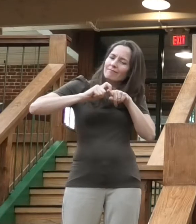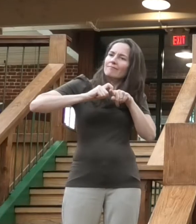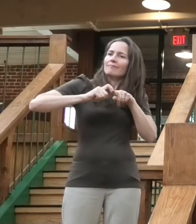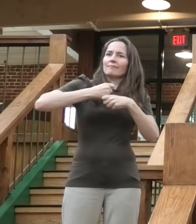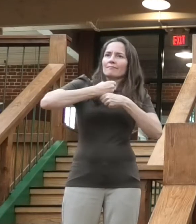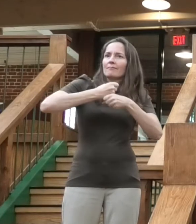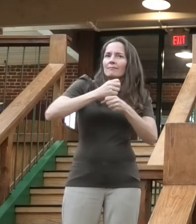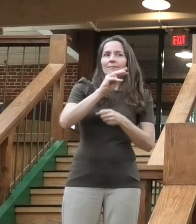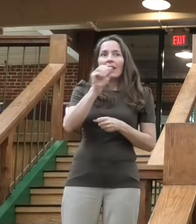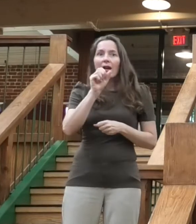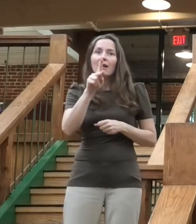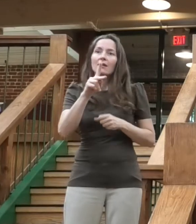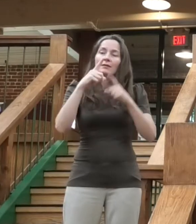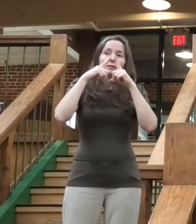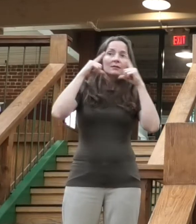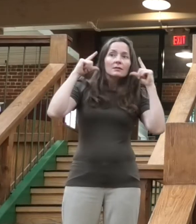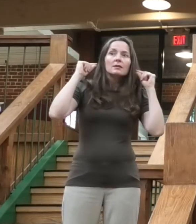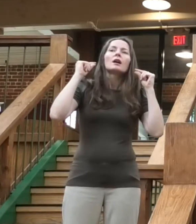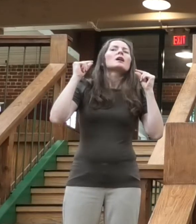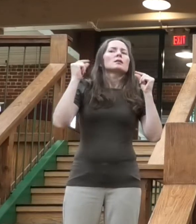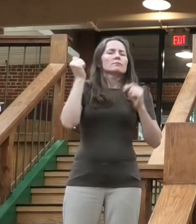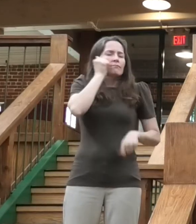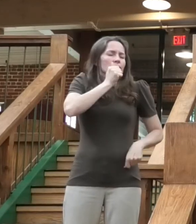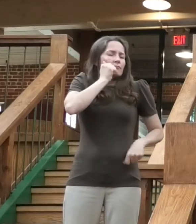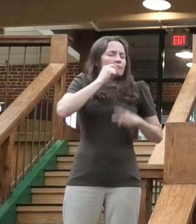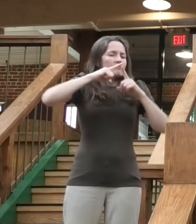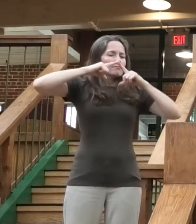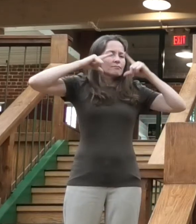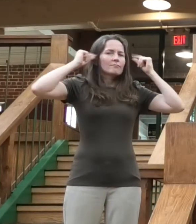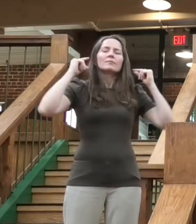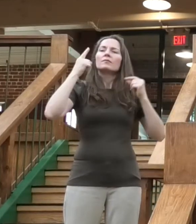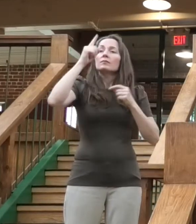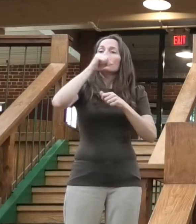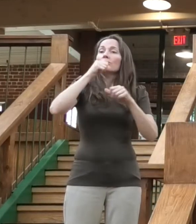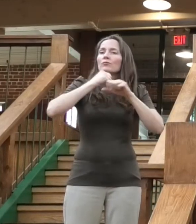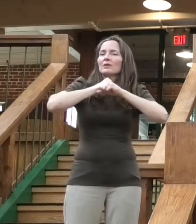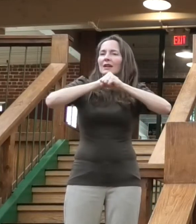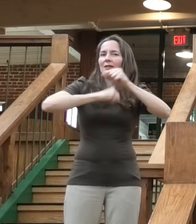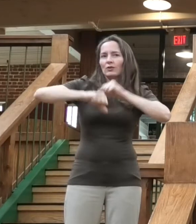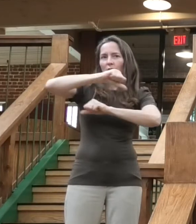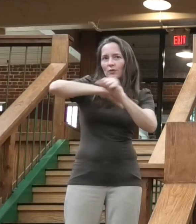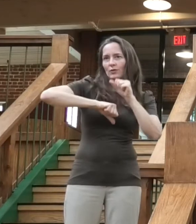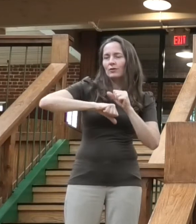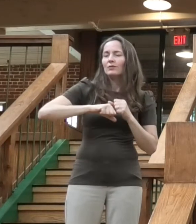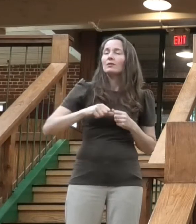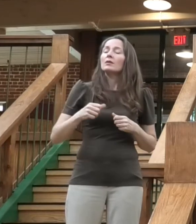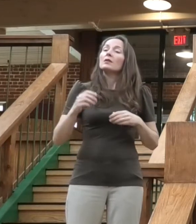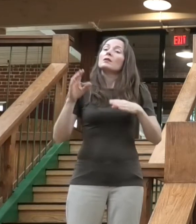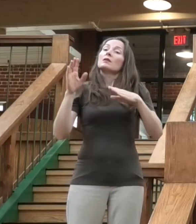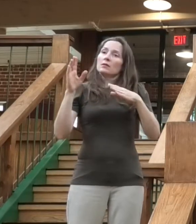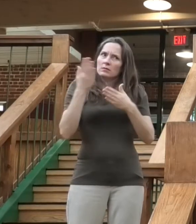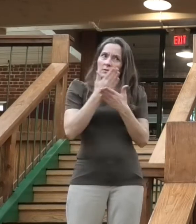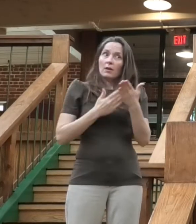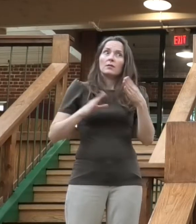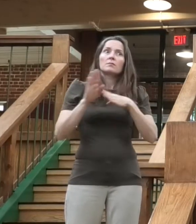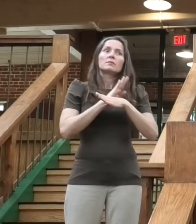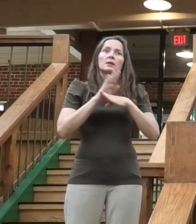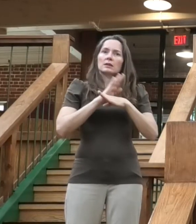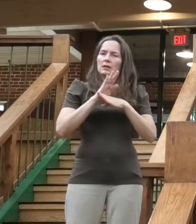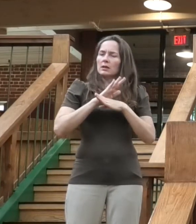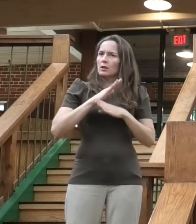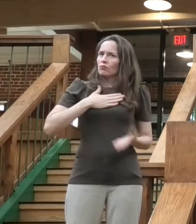each other. businesses are going out of their way to help free feed some of our frontline